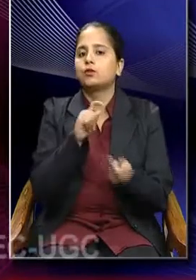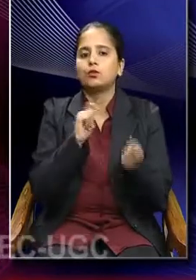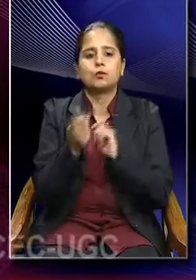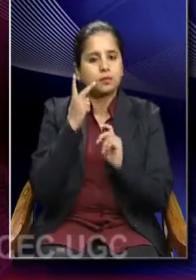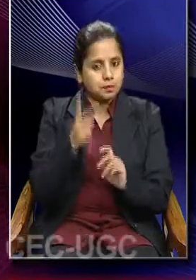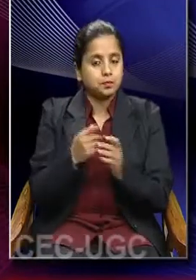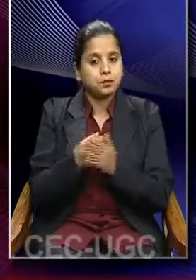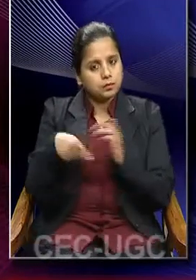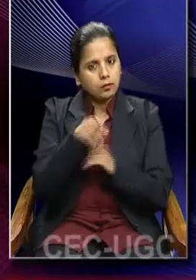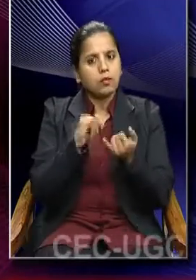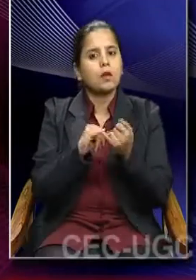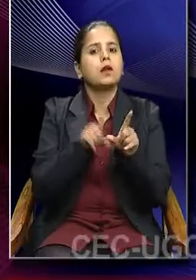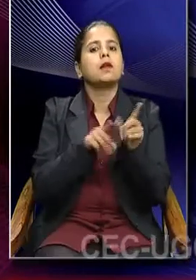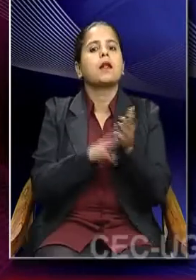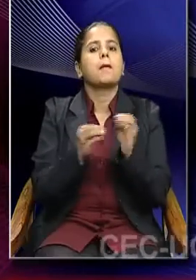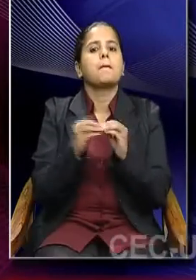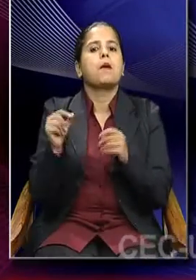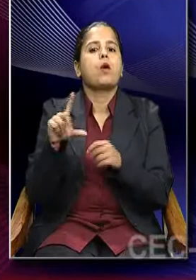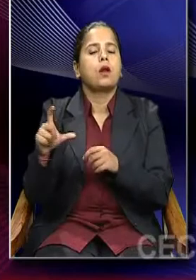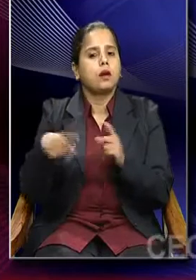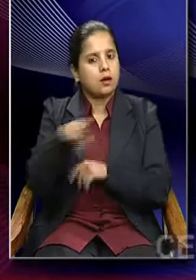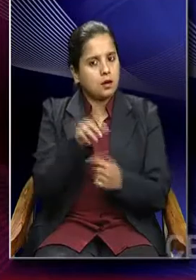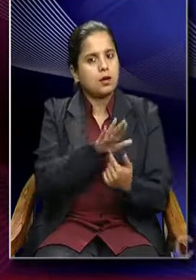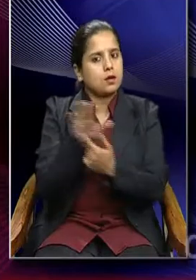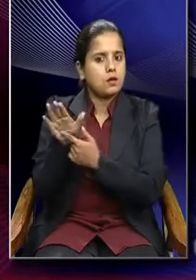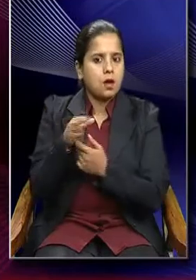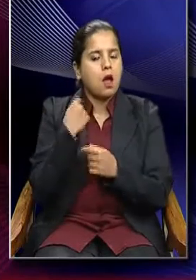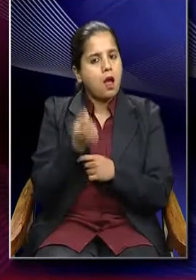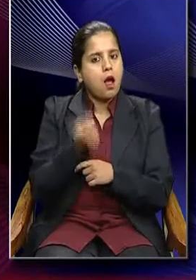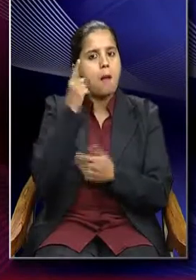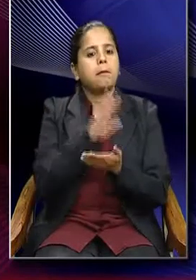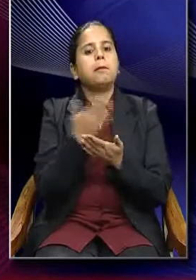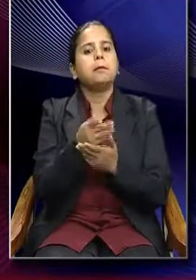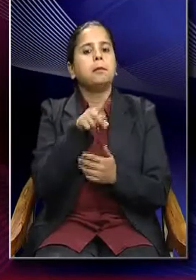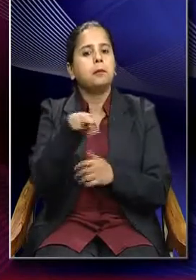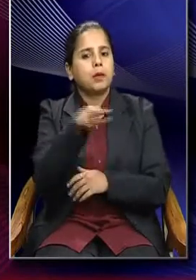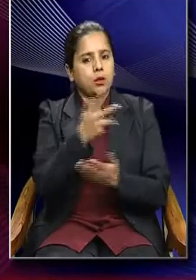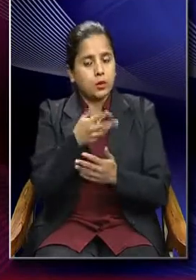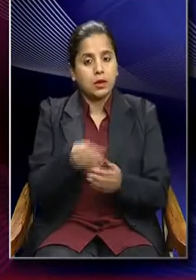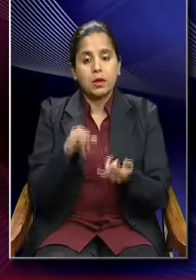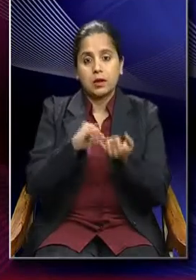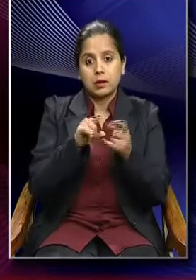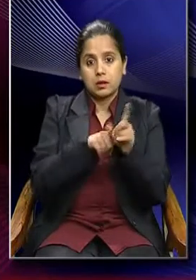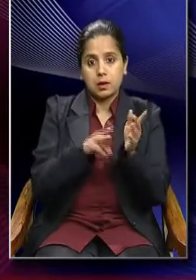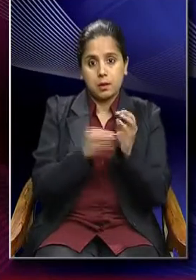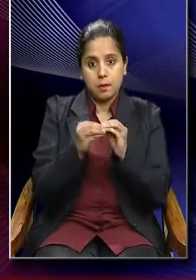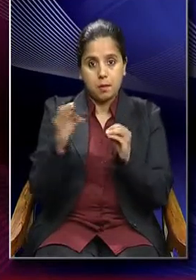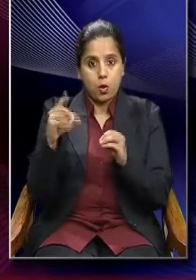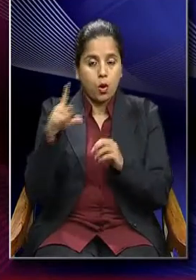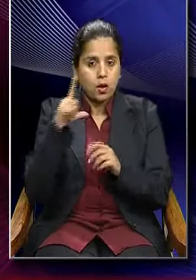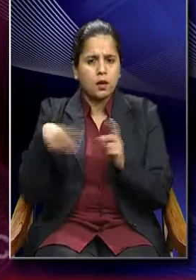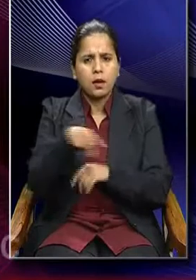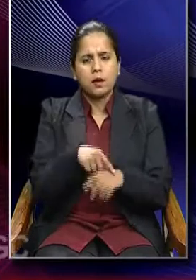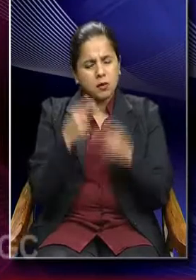is what symbolic interactionism was trying to make sense of. Symbolic interactionism is very